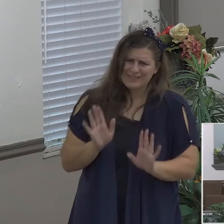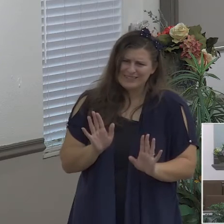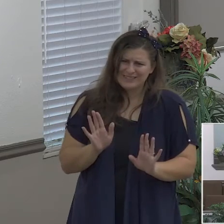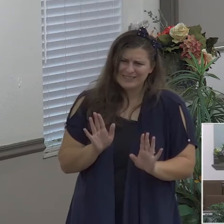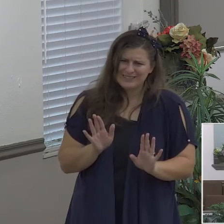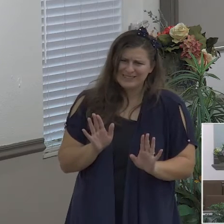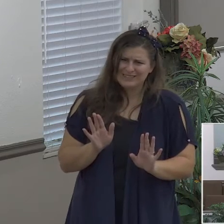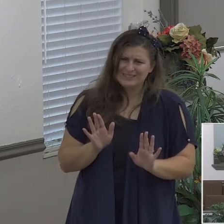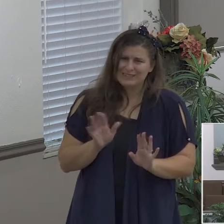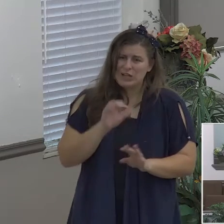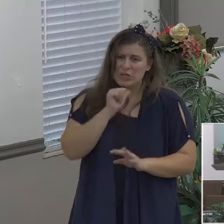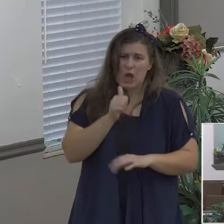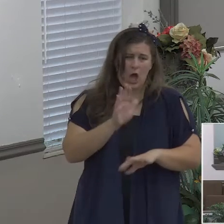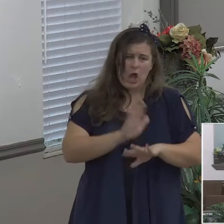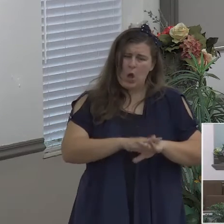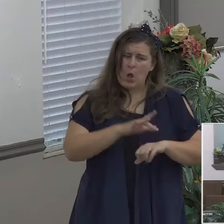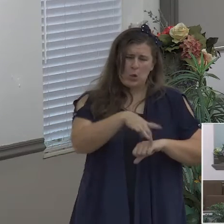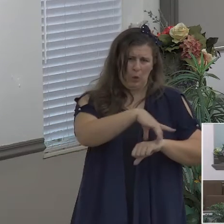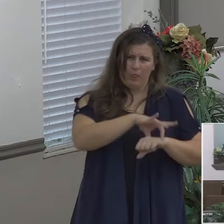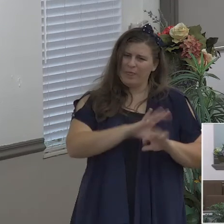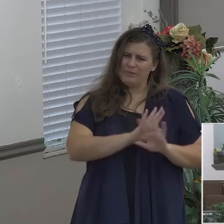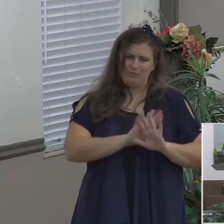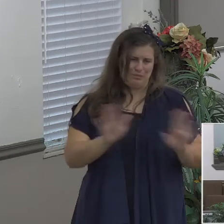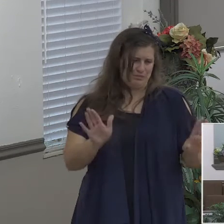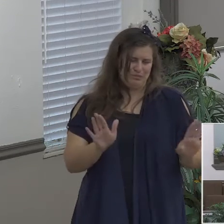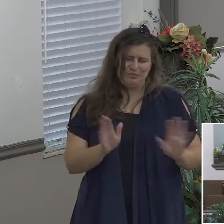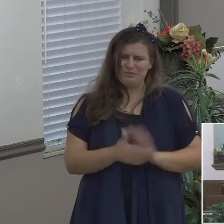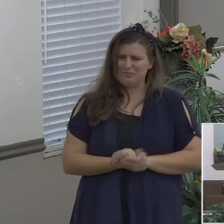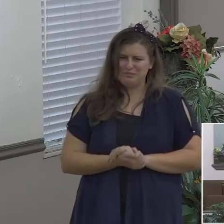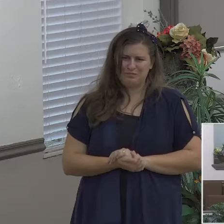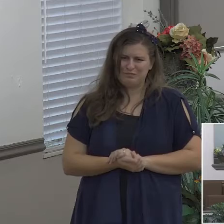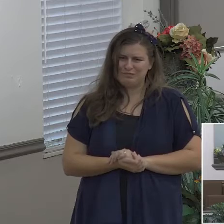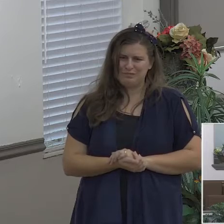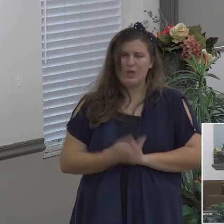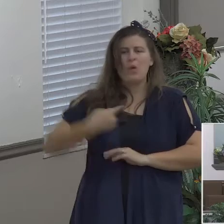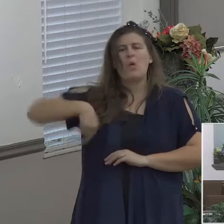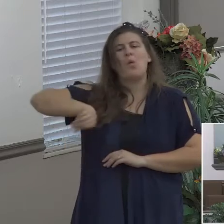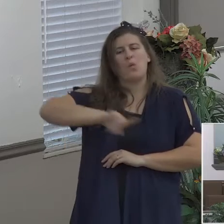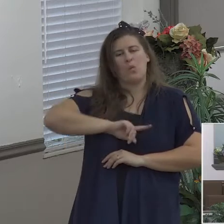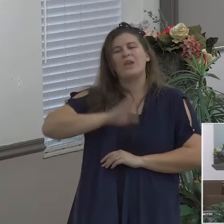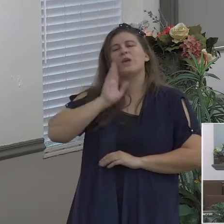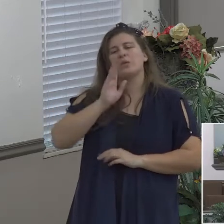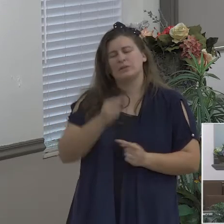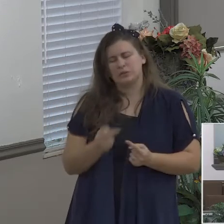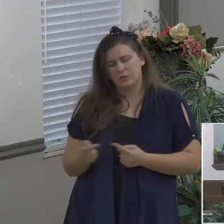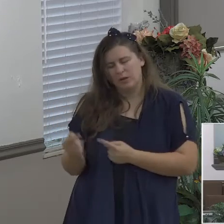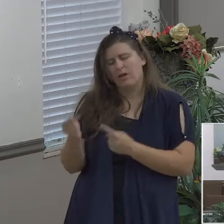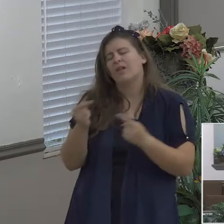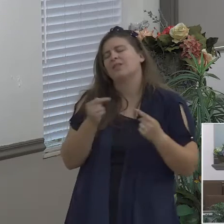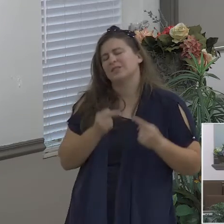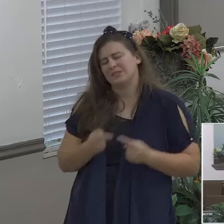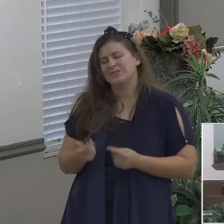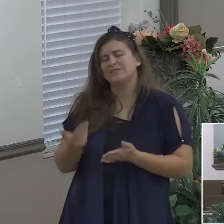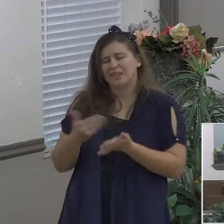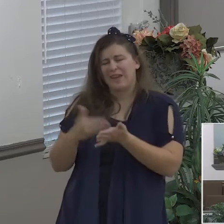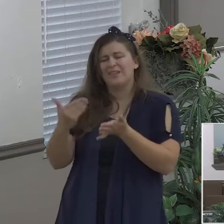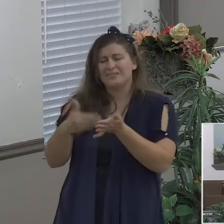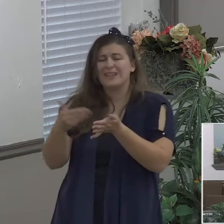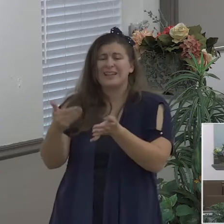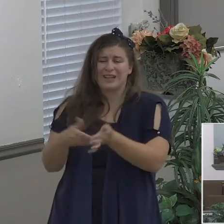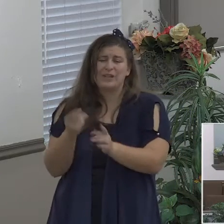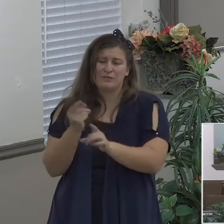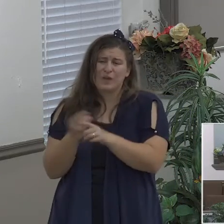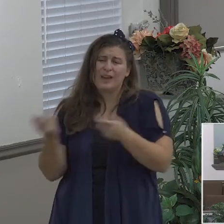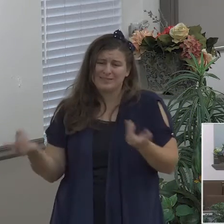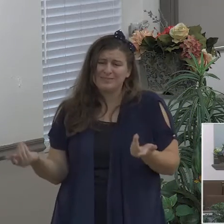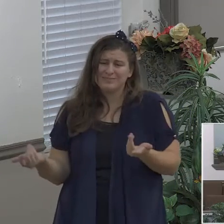are we going to struggle on again off again on occasion on these things that I'm talking about right now yes but we